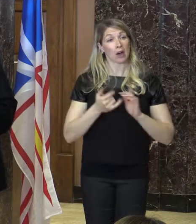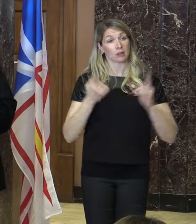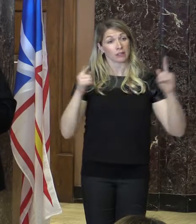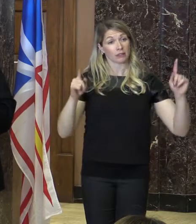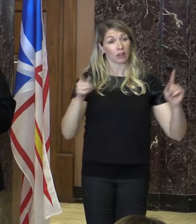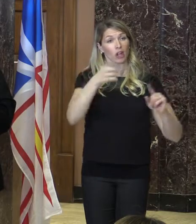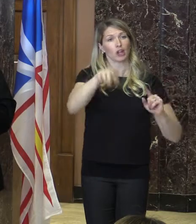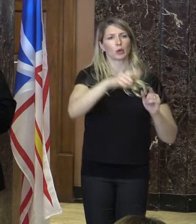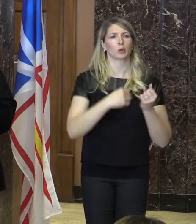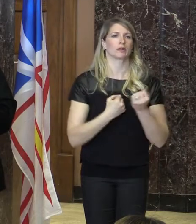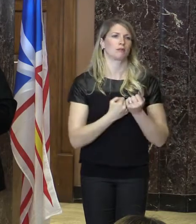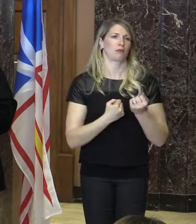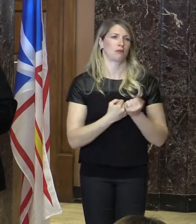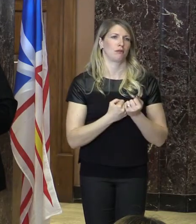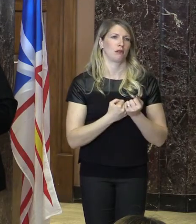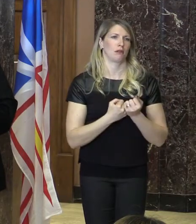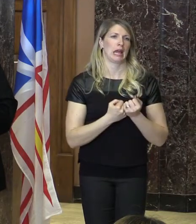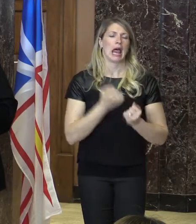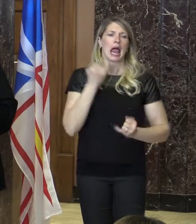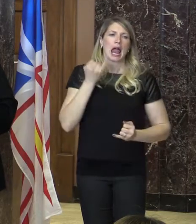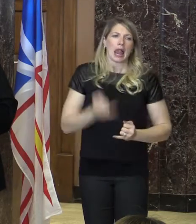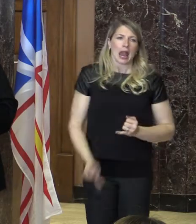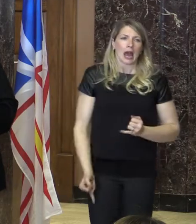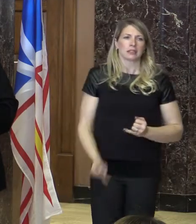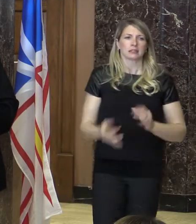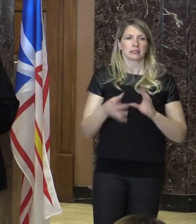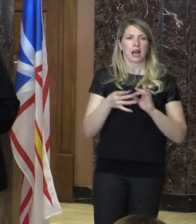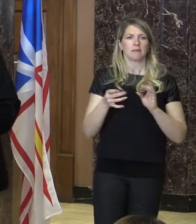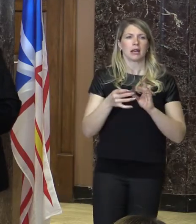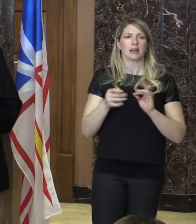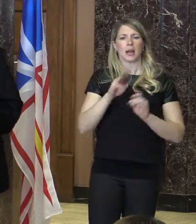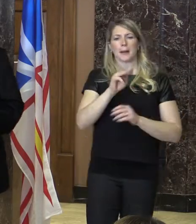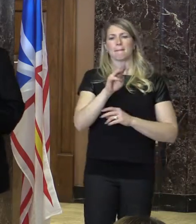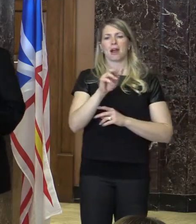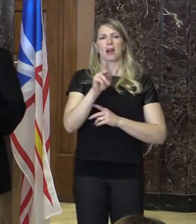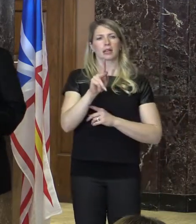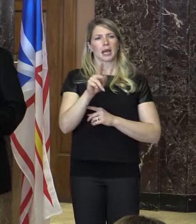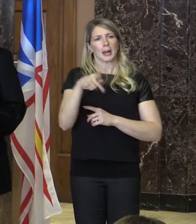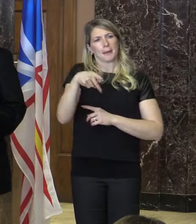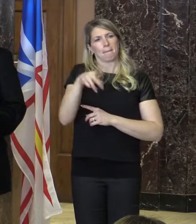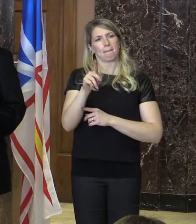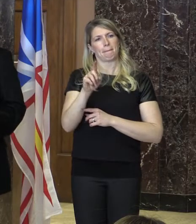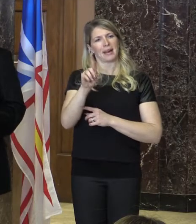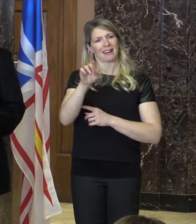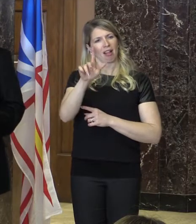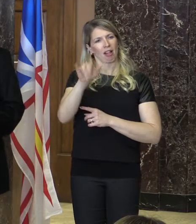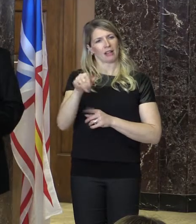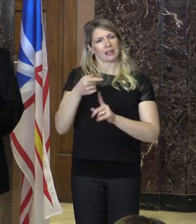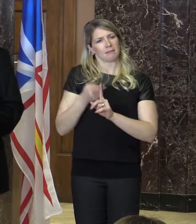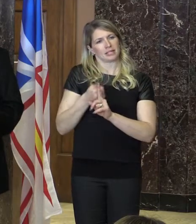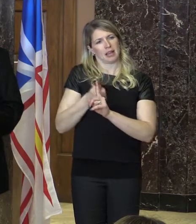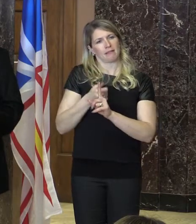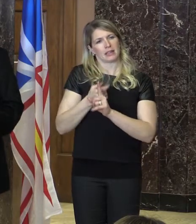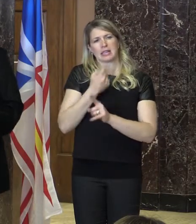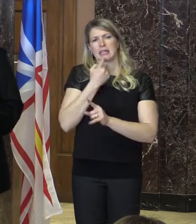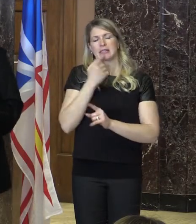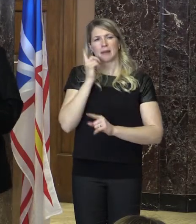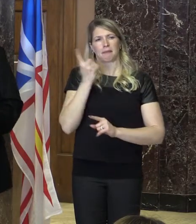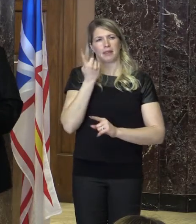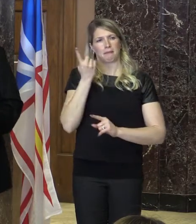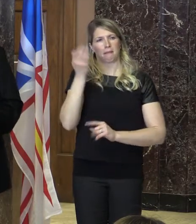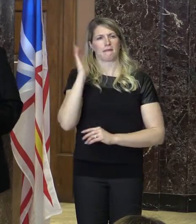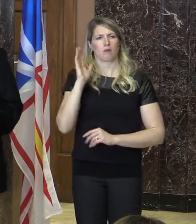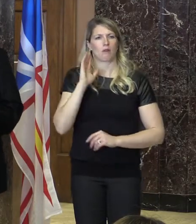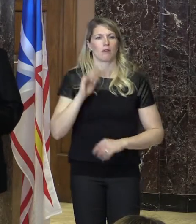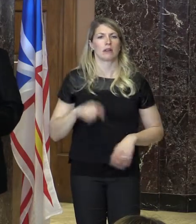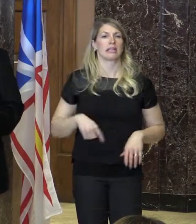one of our athlete representatives, Mark Peddle. I've heard him speak several times and he said something in his speech that really has stuck with me. He said, thank you